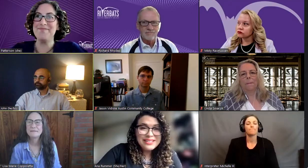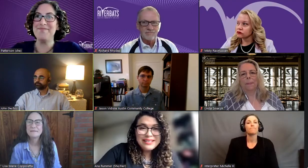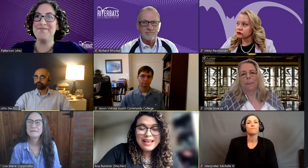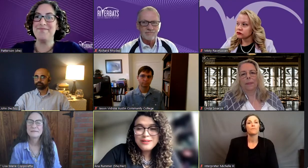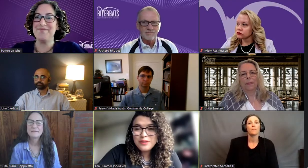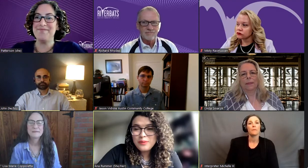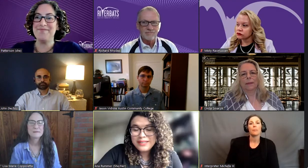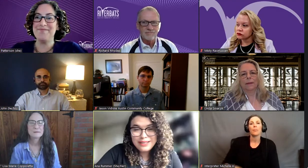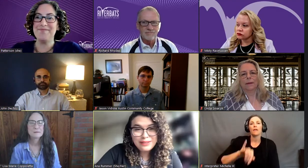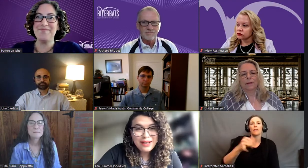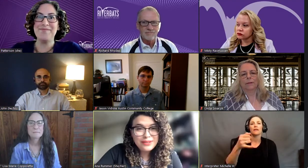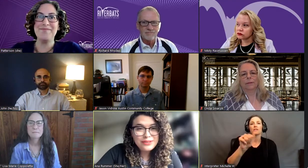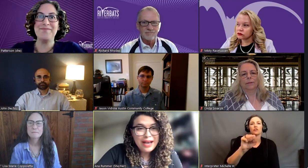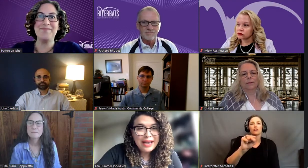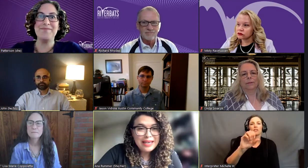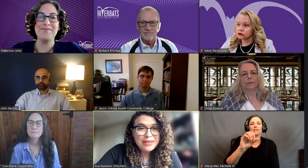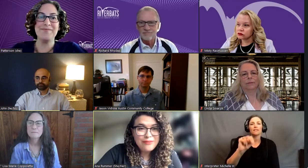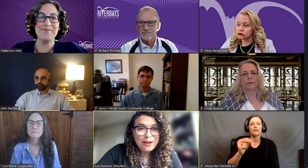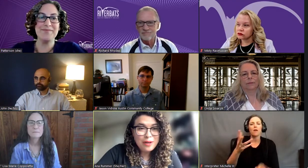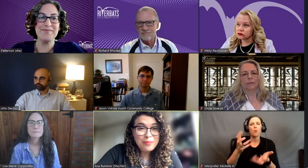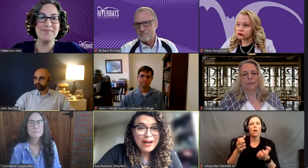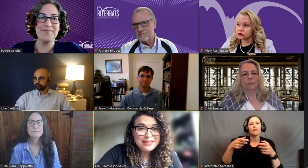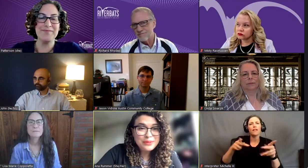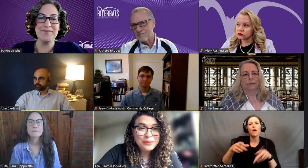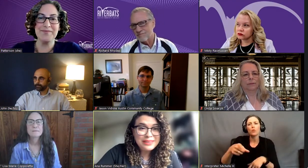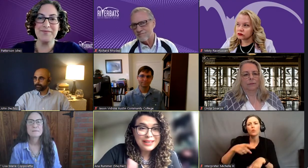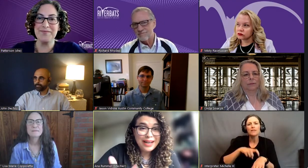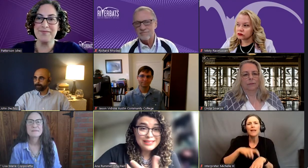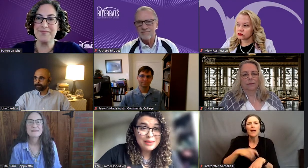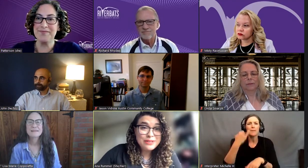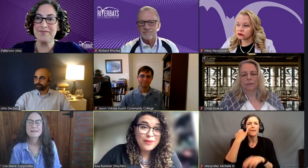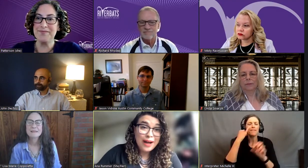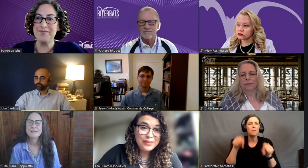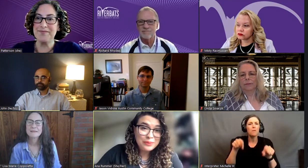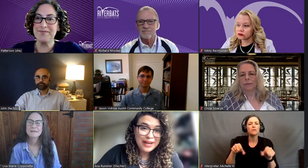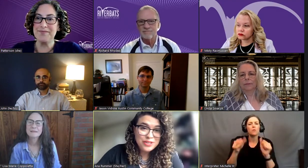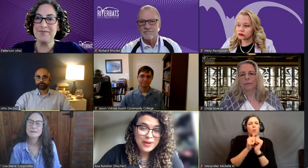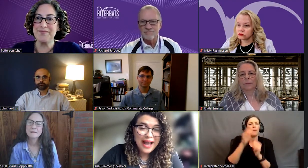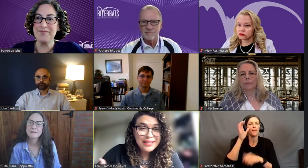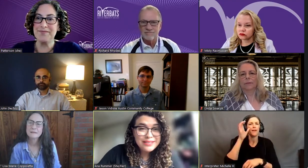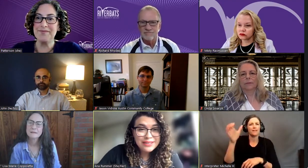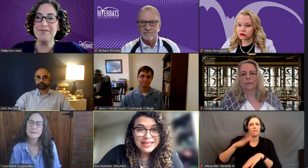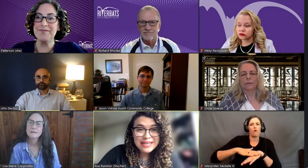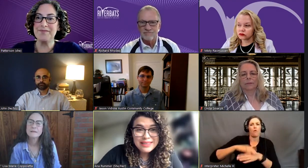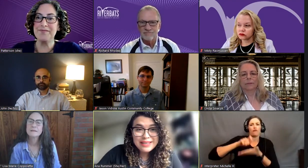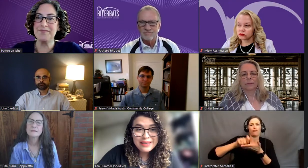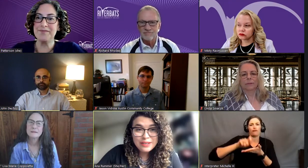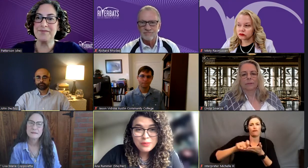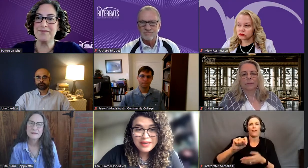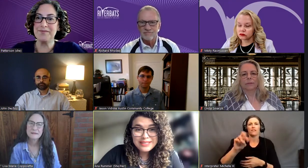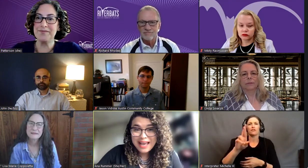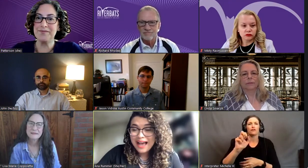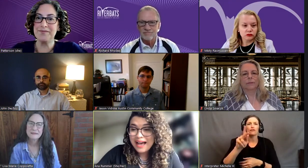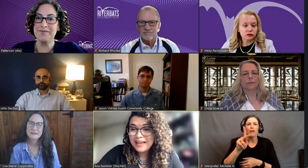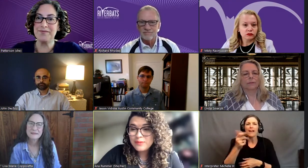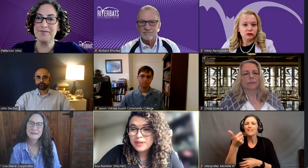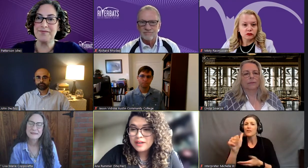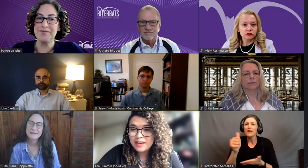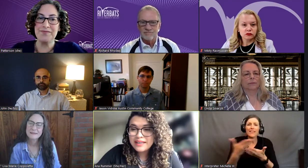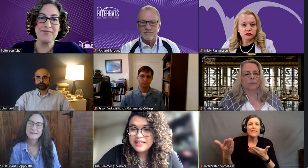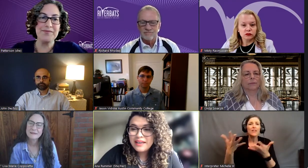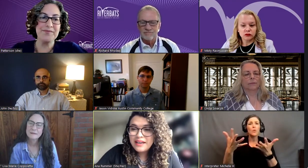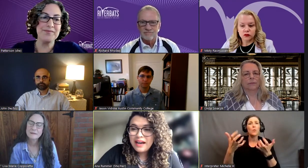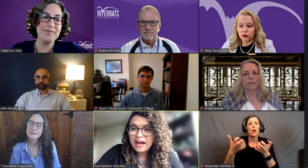Jason, I also wanted to allow you time, if at all possible, with the concept of on the right track. Is there anything that you wanted to add